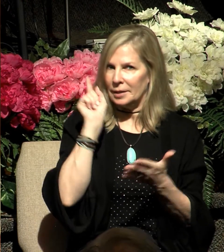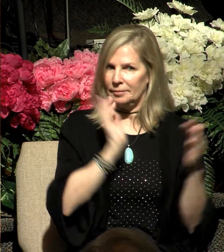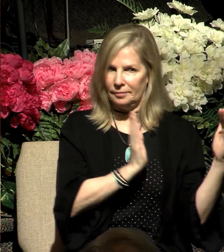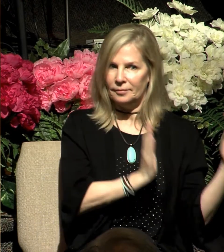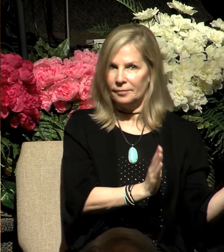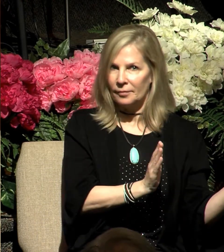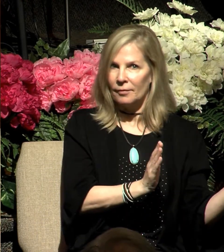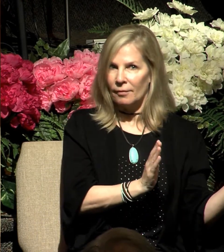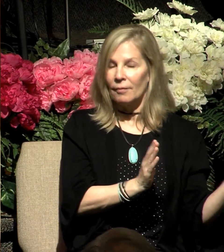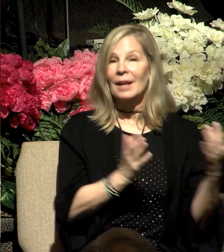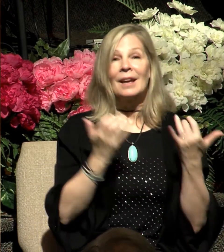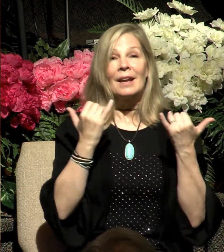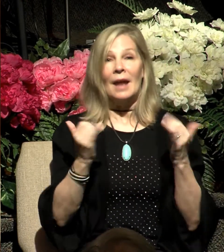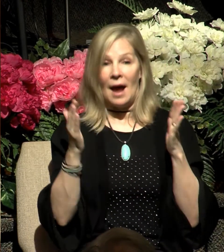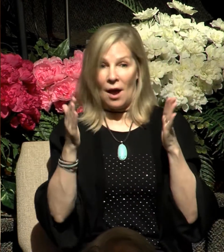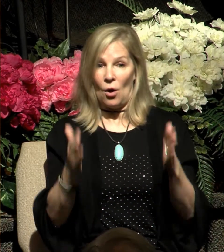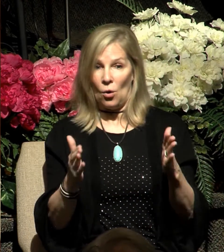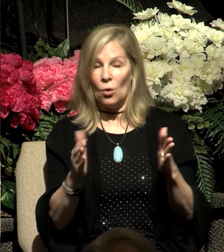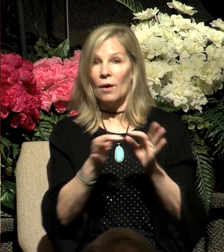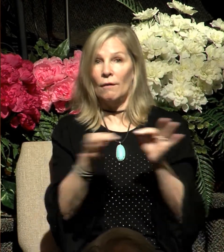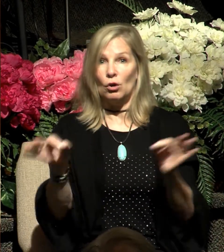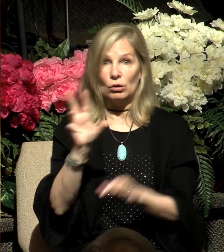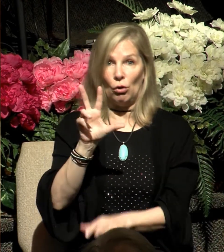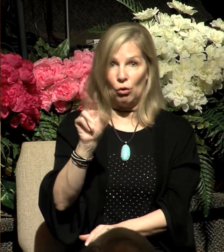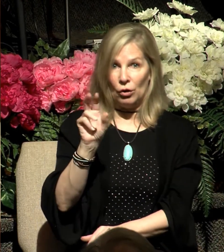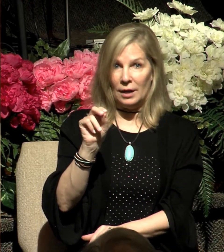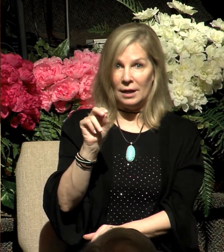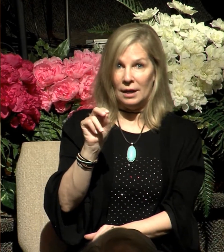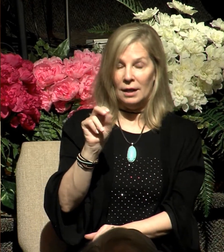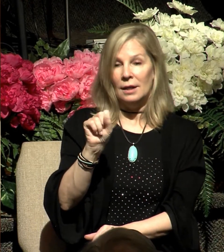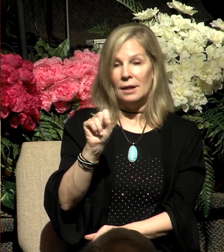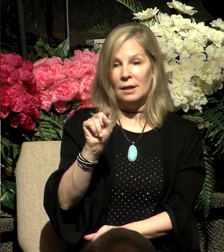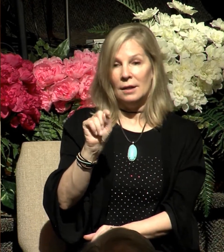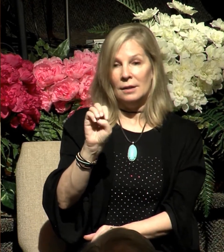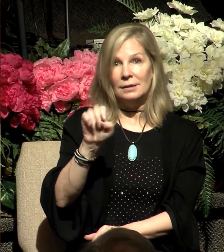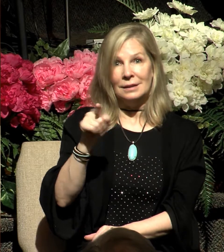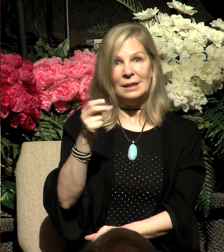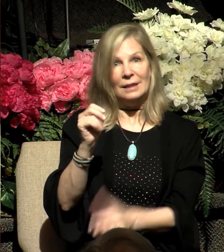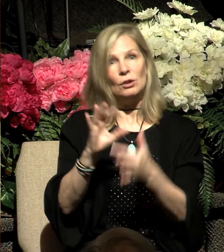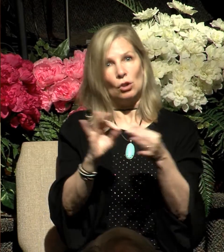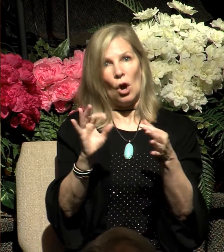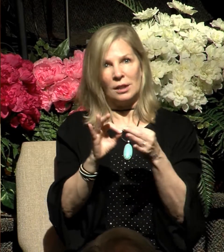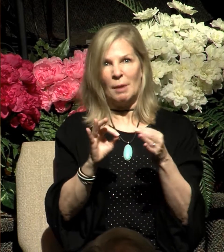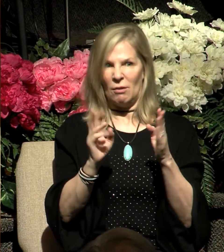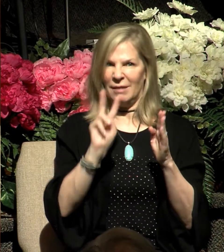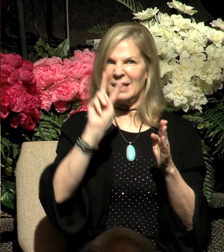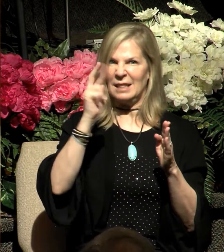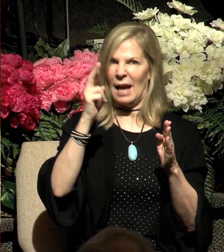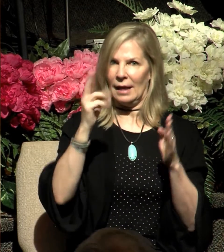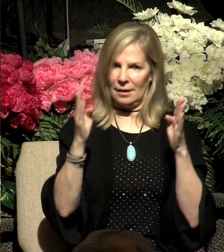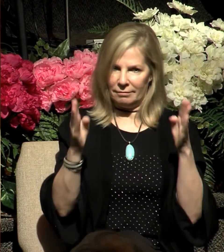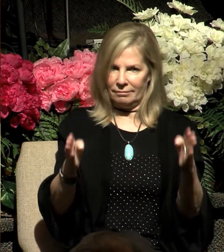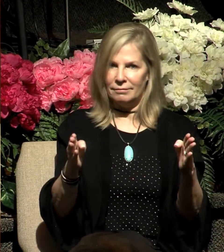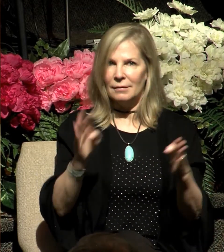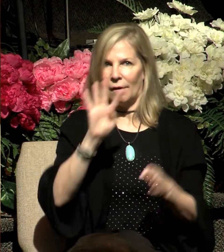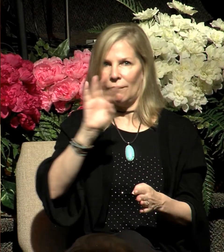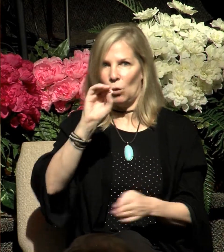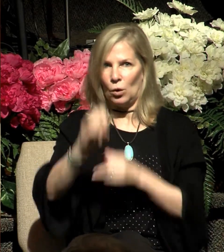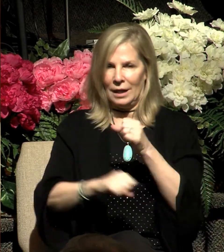And so, starting in verse 30, Stephen moves on to speak about the second 40 year period of the life of Moses, the